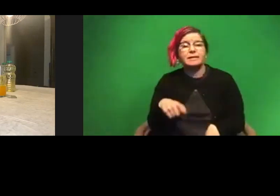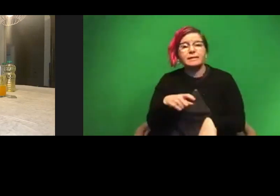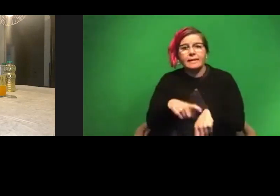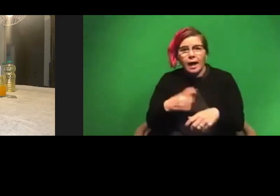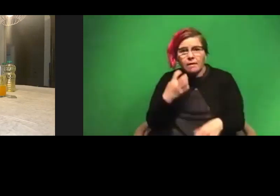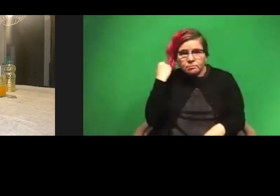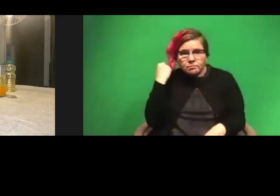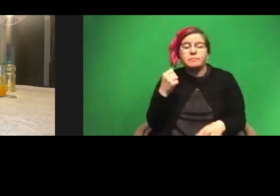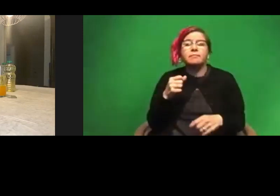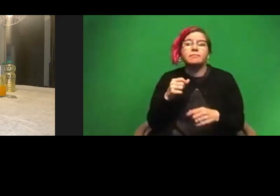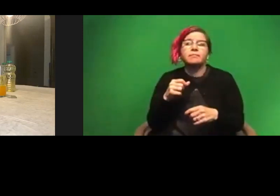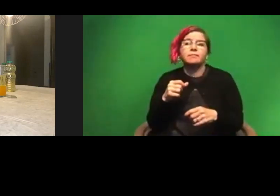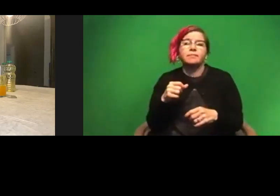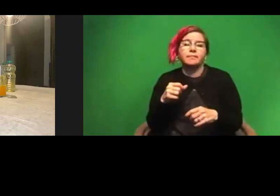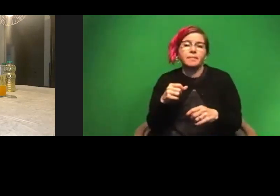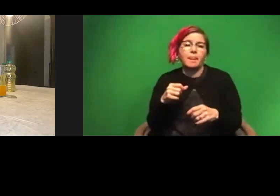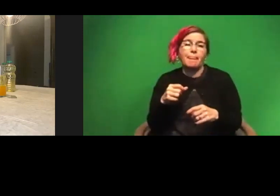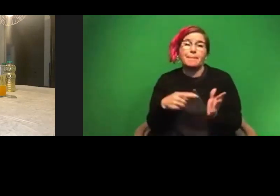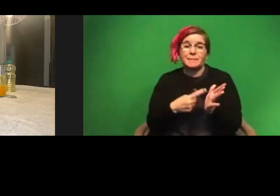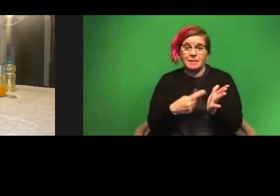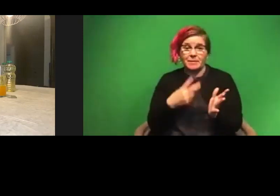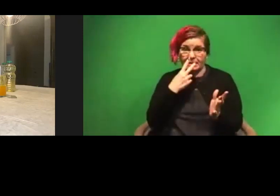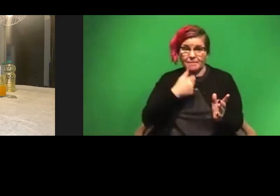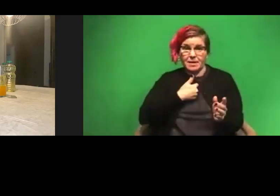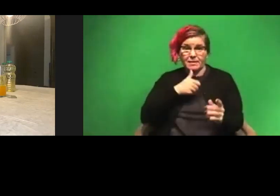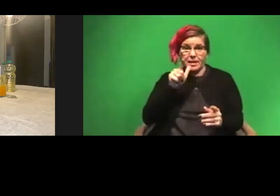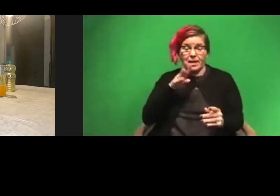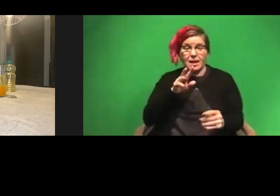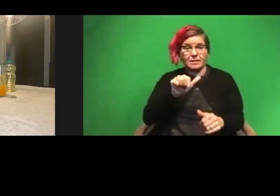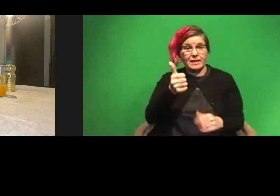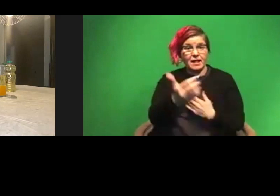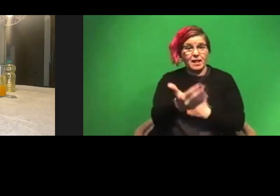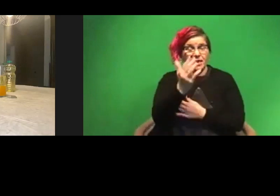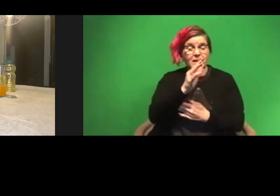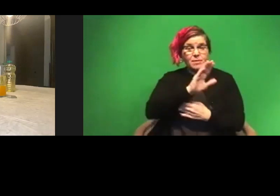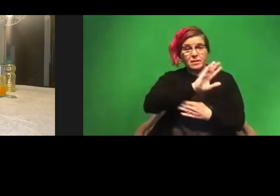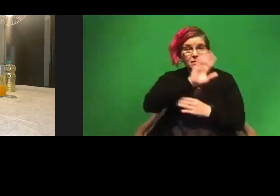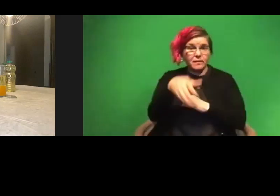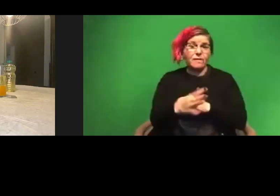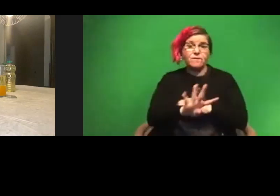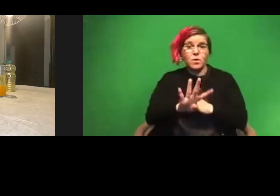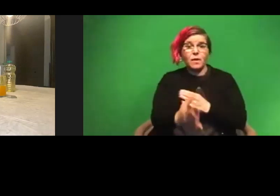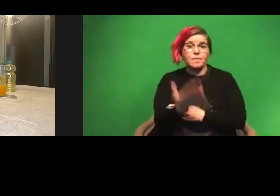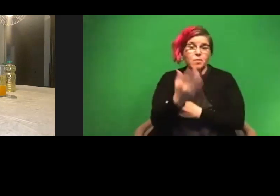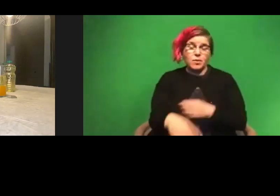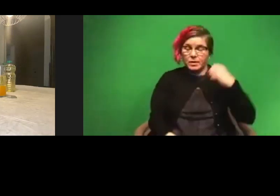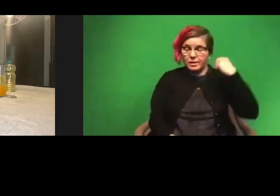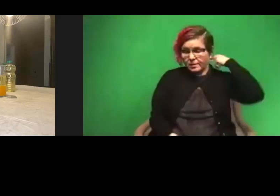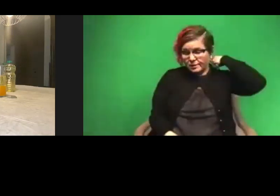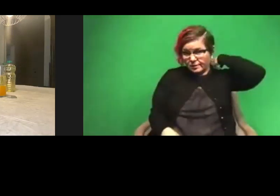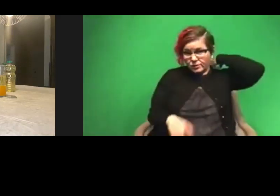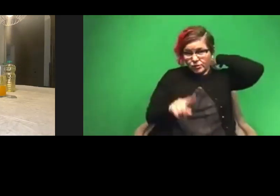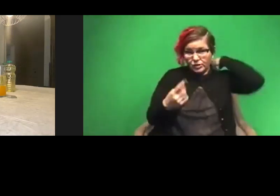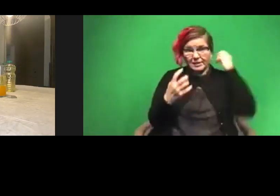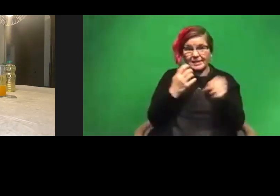scientist. Sometimes I've seen myself in a lab from like 10 a.m. to 4 a.m. the next morning. And it was just to get certain